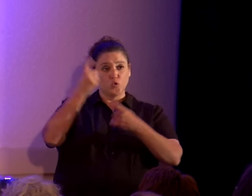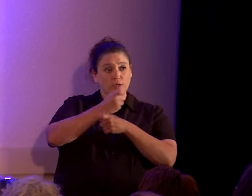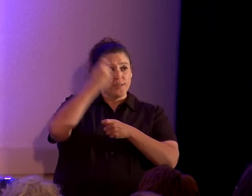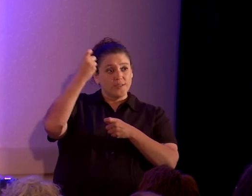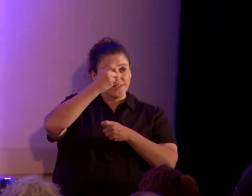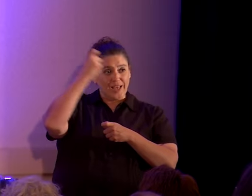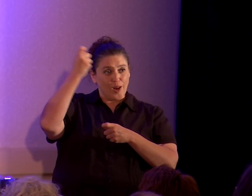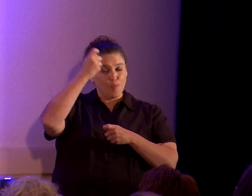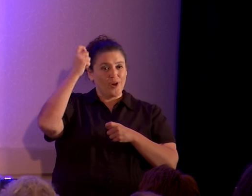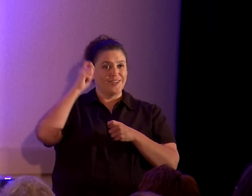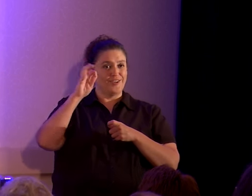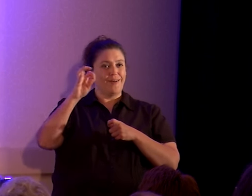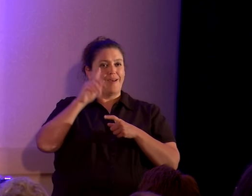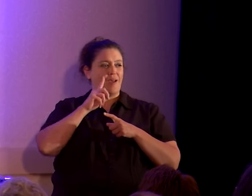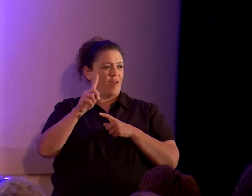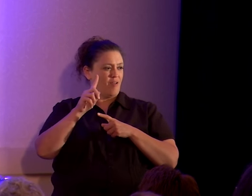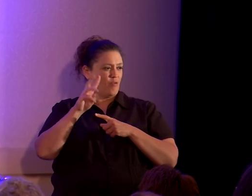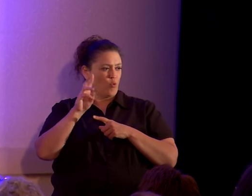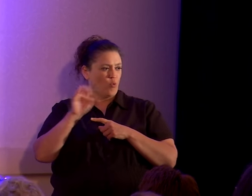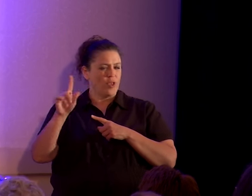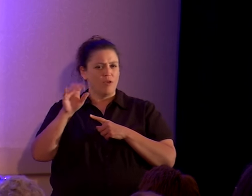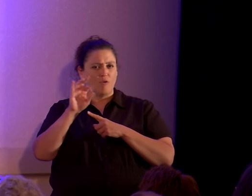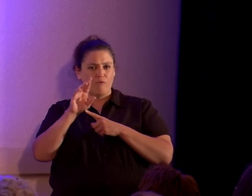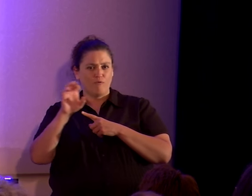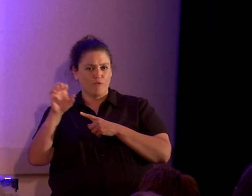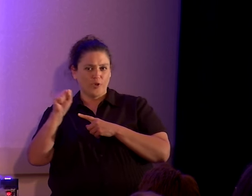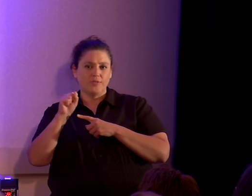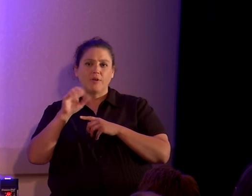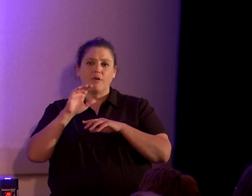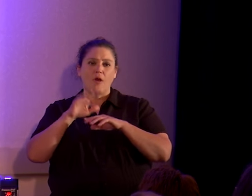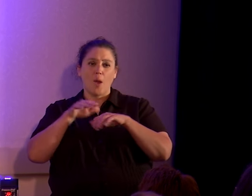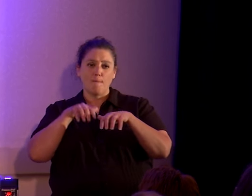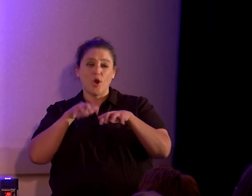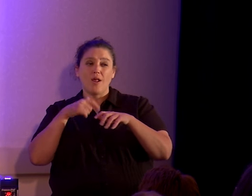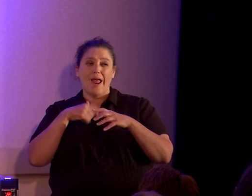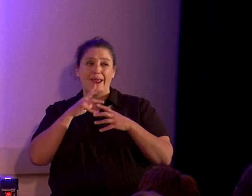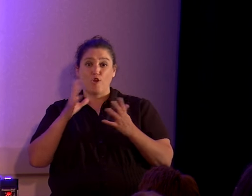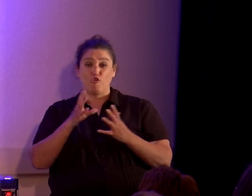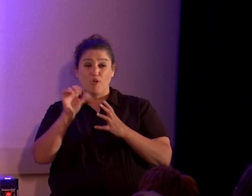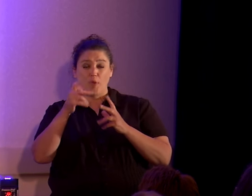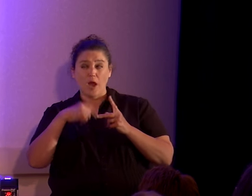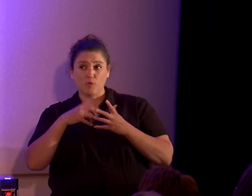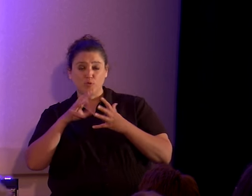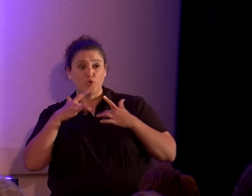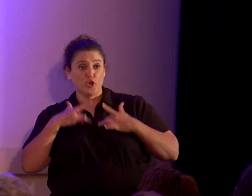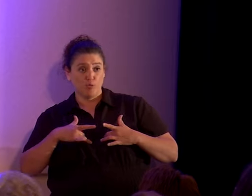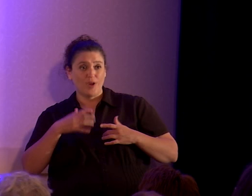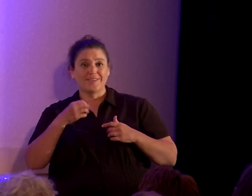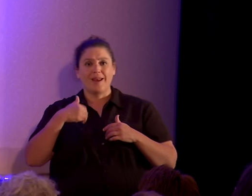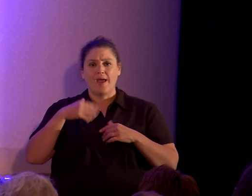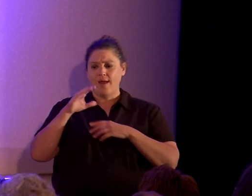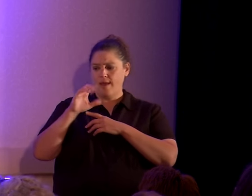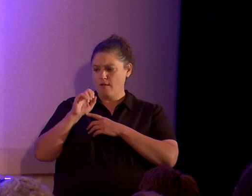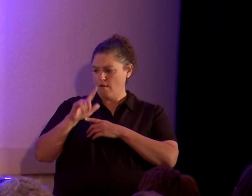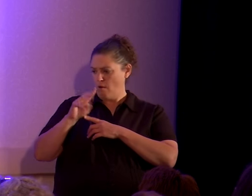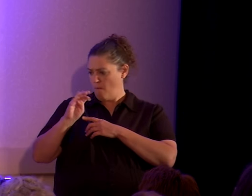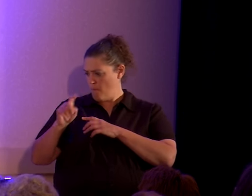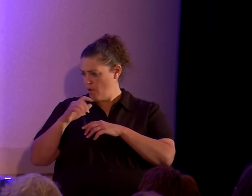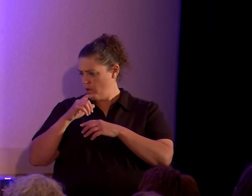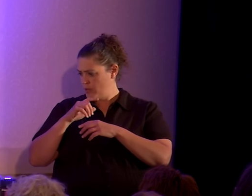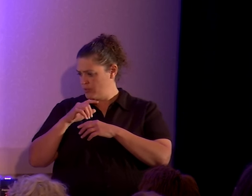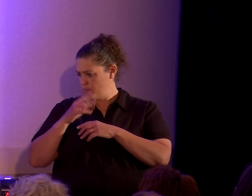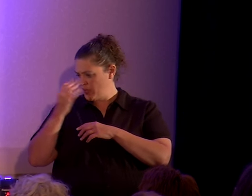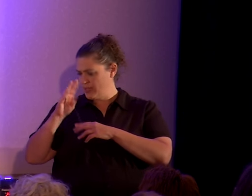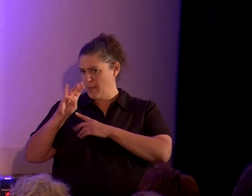on parade and encouraging it in other people in the pews, I was pretty depressed. And I had claw marks in my wrist because Beth was sitting next to me